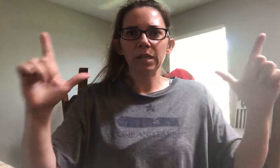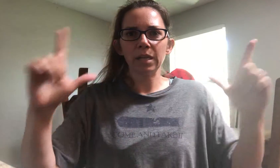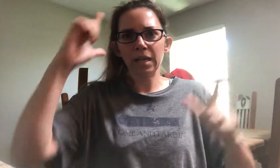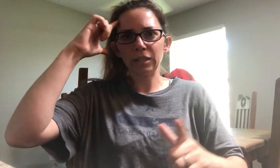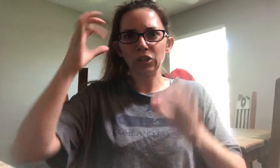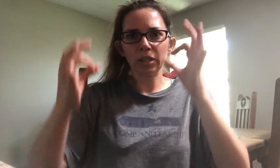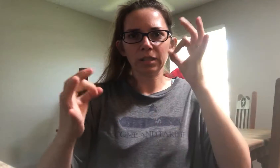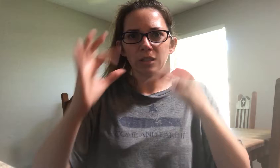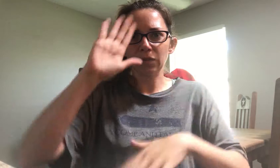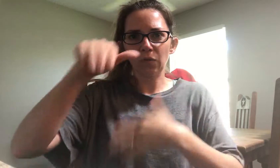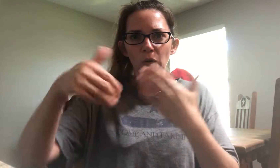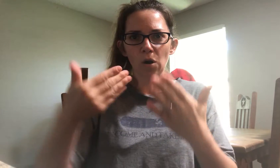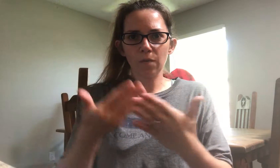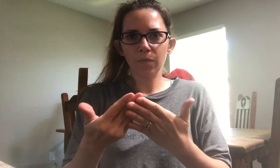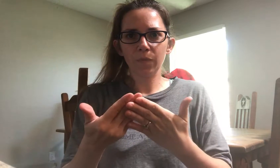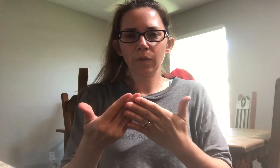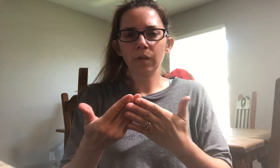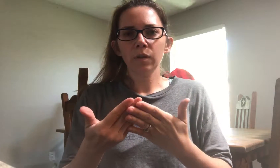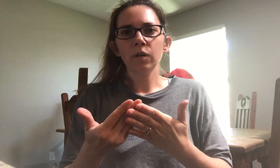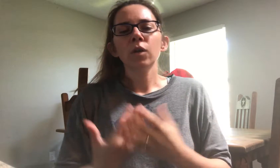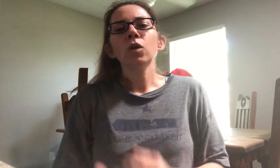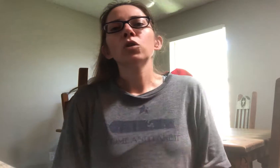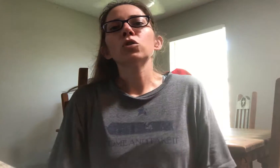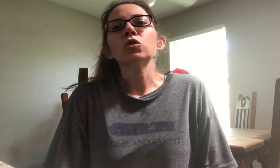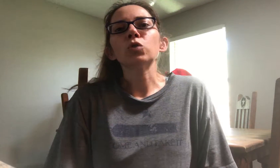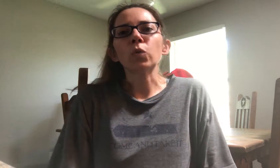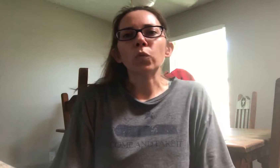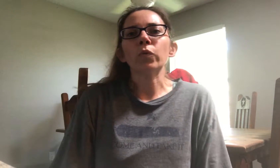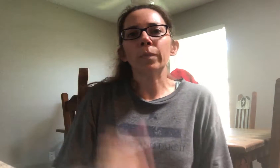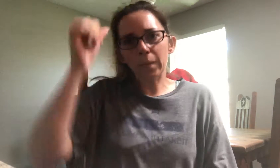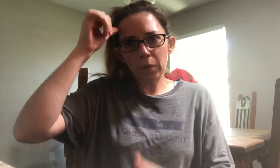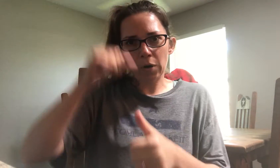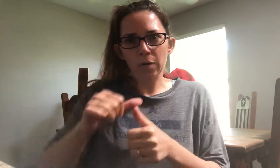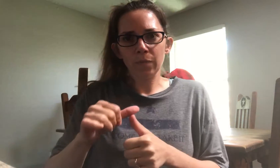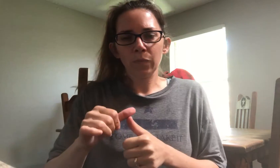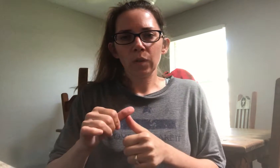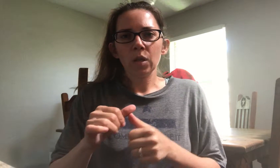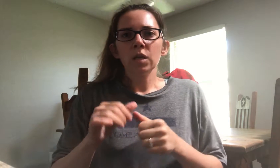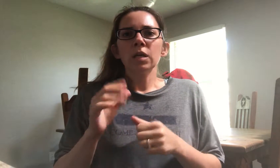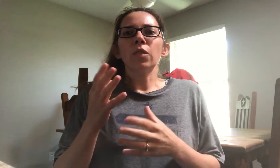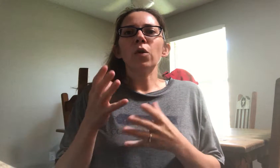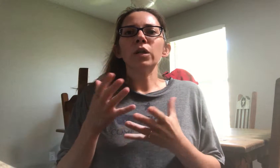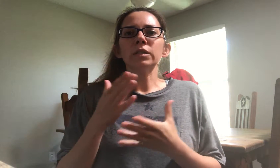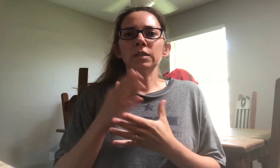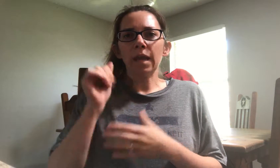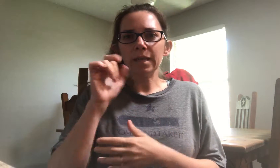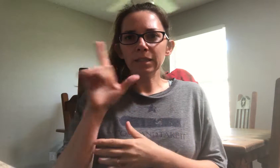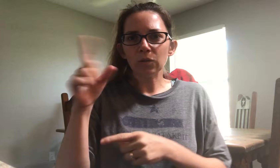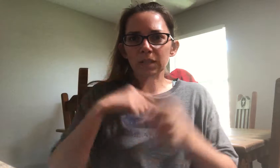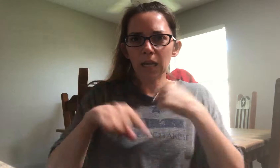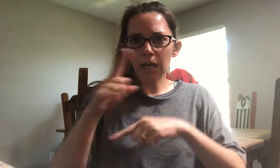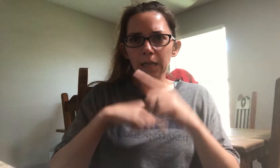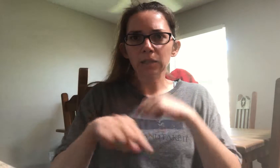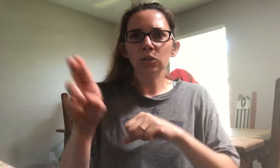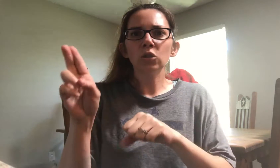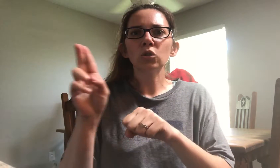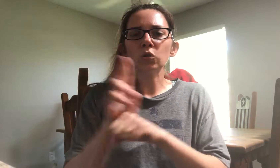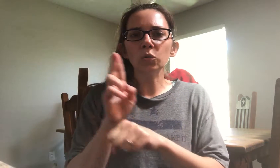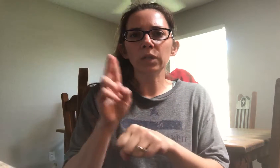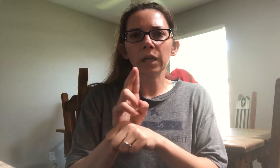and justice for all. So remember, there are ASL signs using